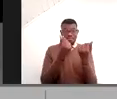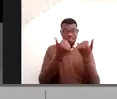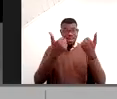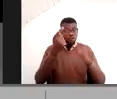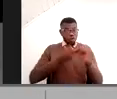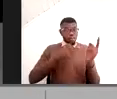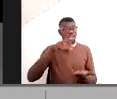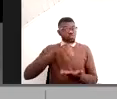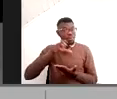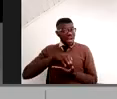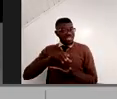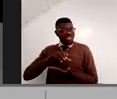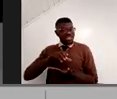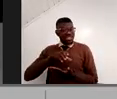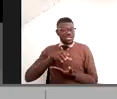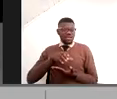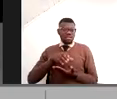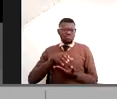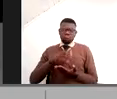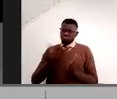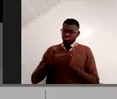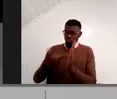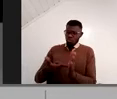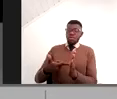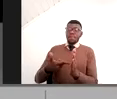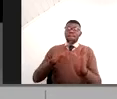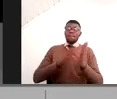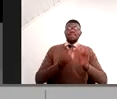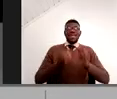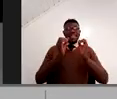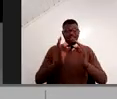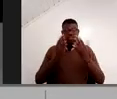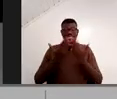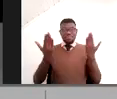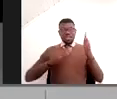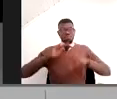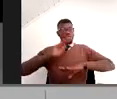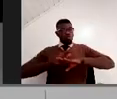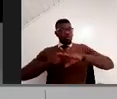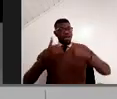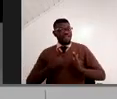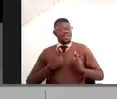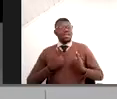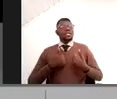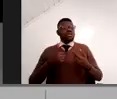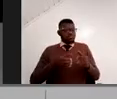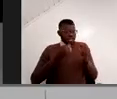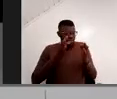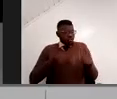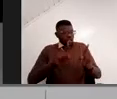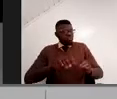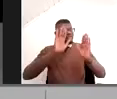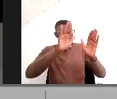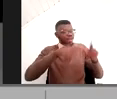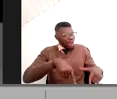always short in supply. So therefore, if you have a good product, if you, if you're important for them, they will allow you